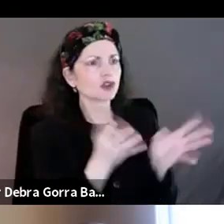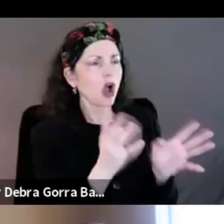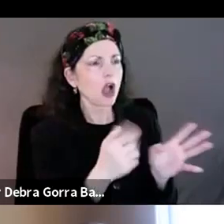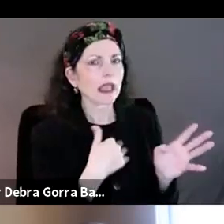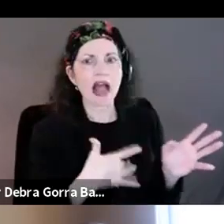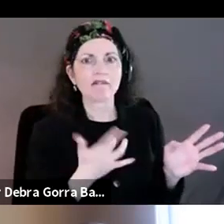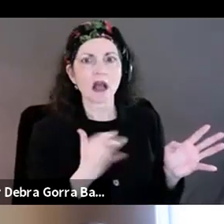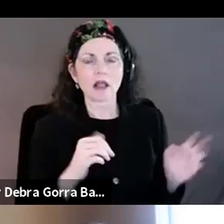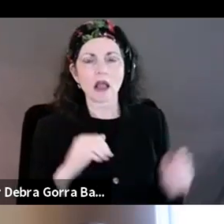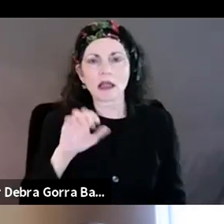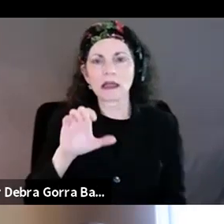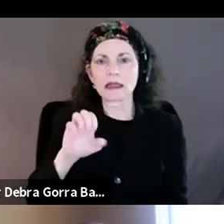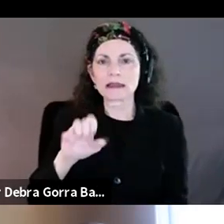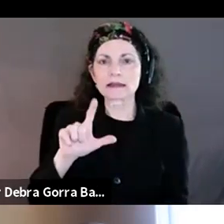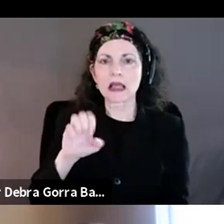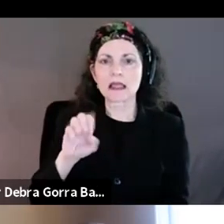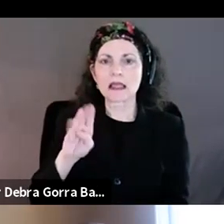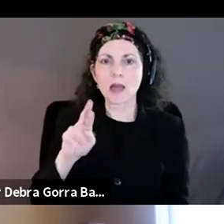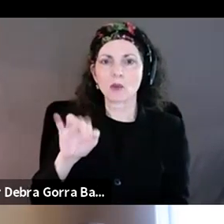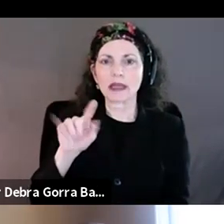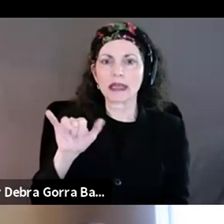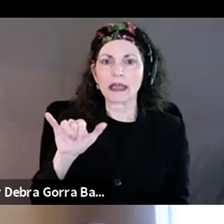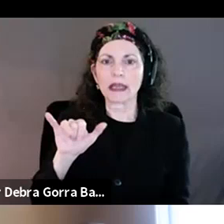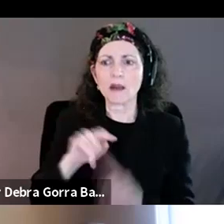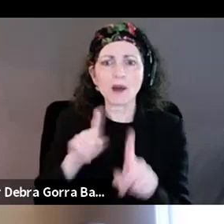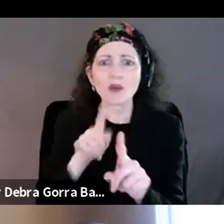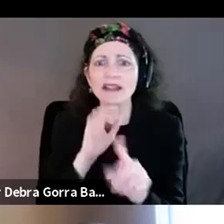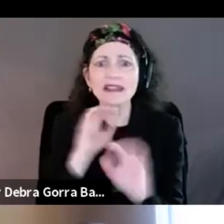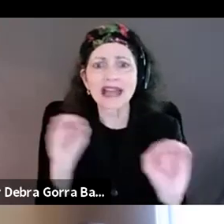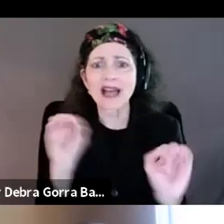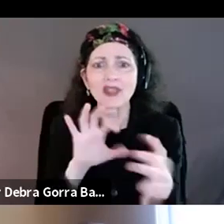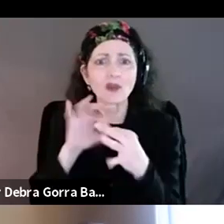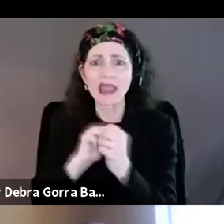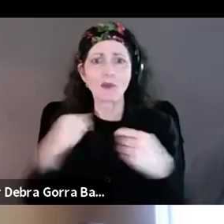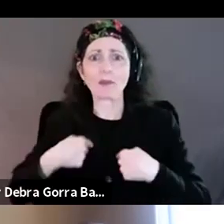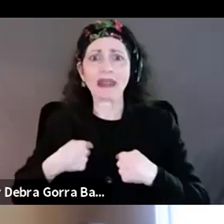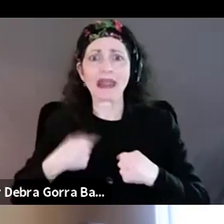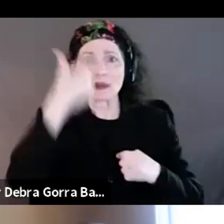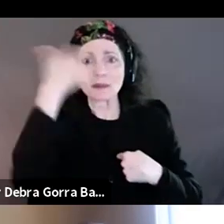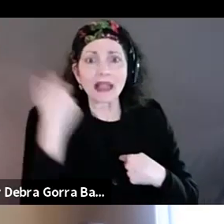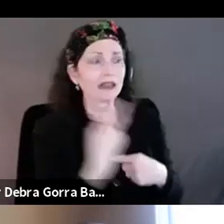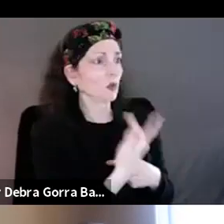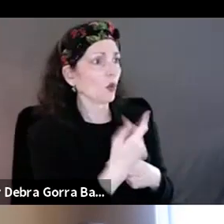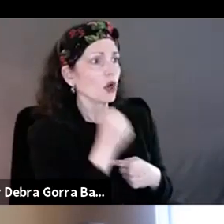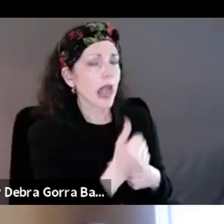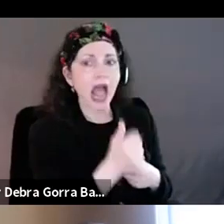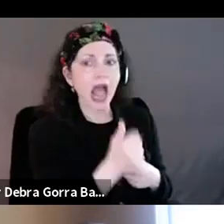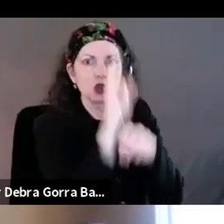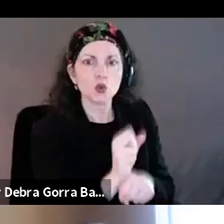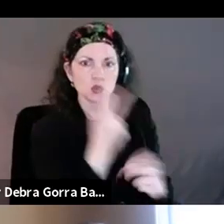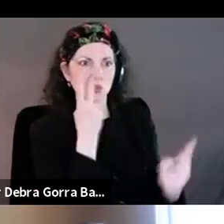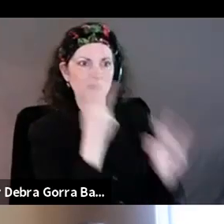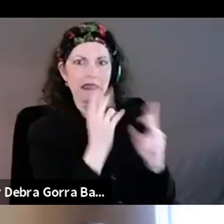celebrity and that's not how, and it had nothing to do with me. It was just because she, we are so not used to seeing people like us,